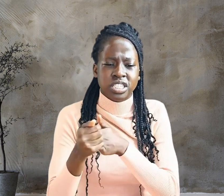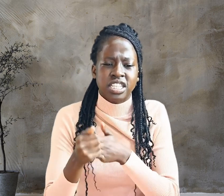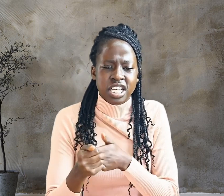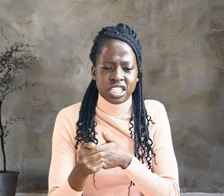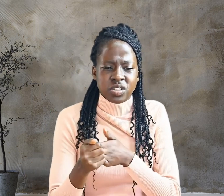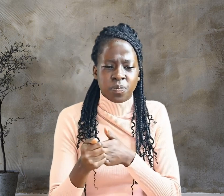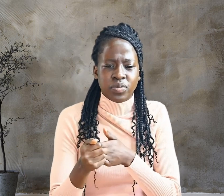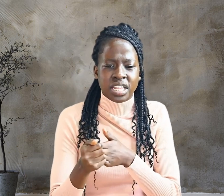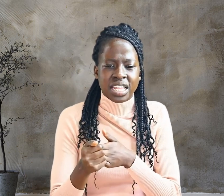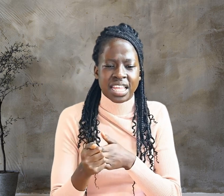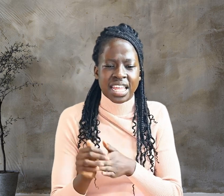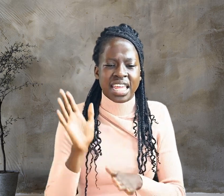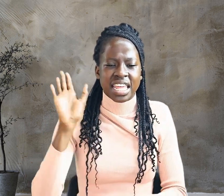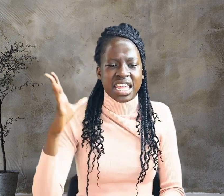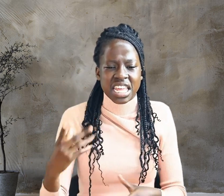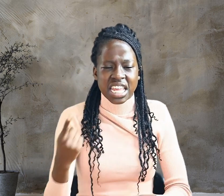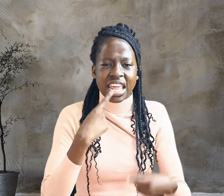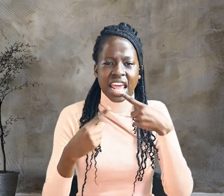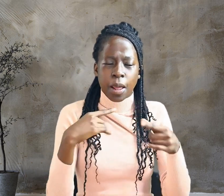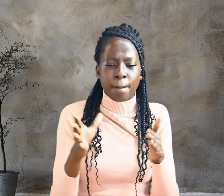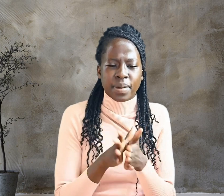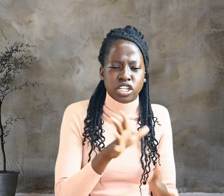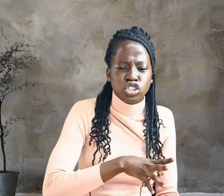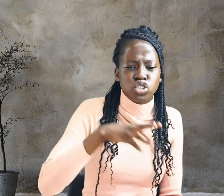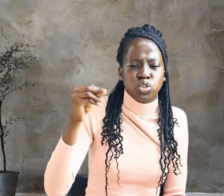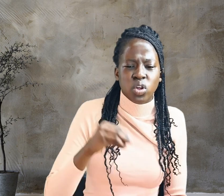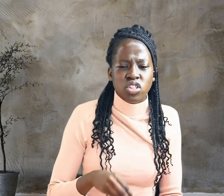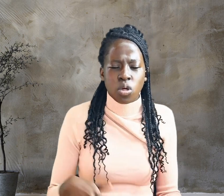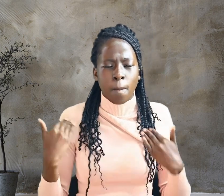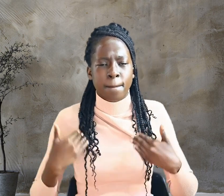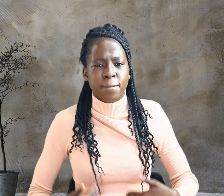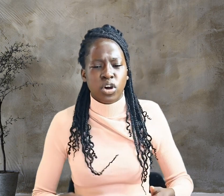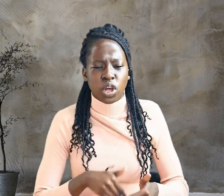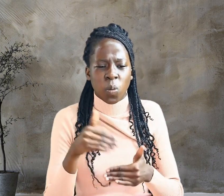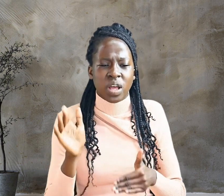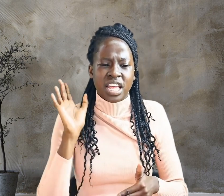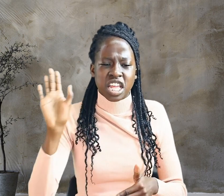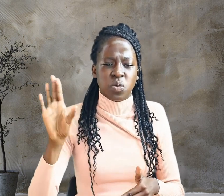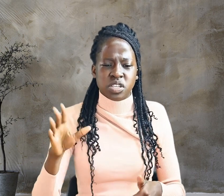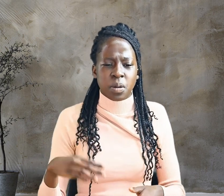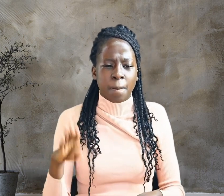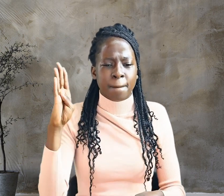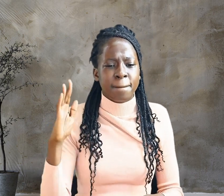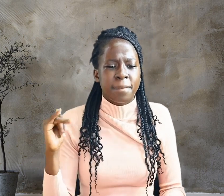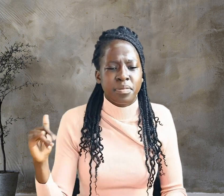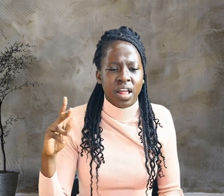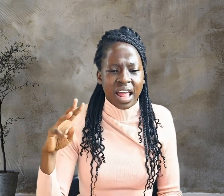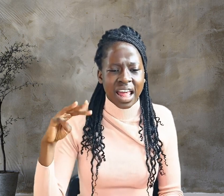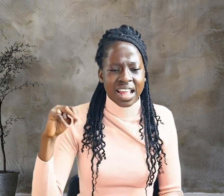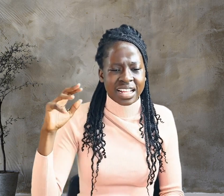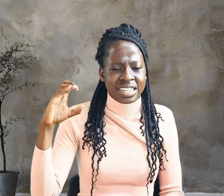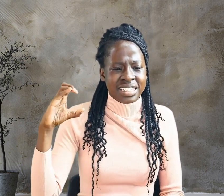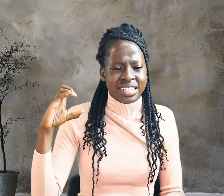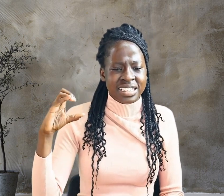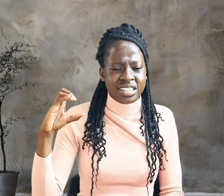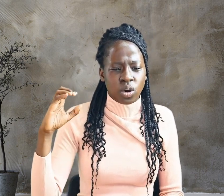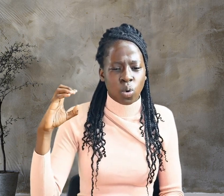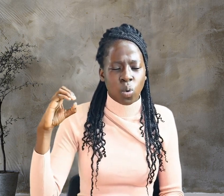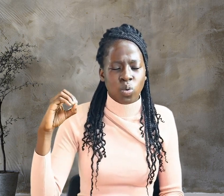the body away. He was accompanied by Nicodemus, the man who earlier had visited